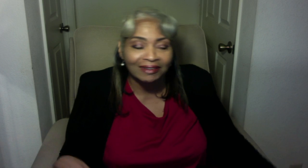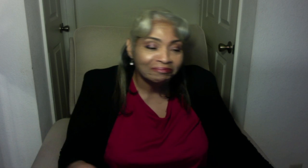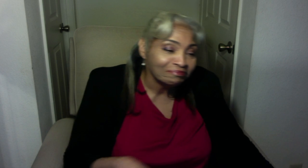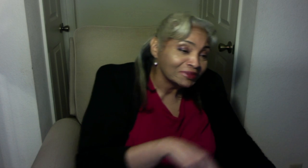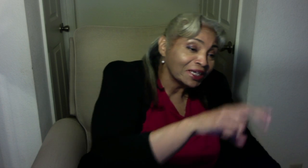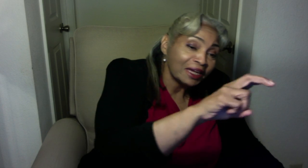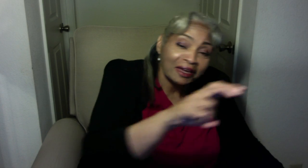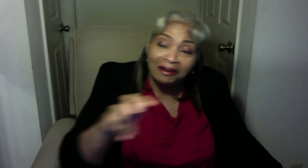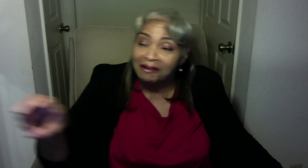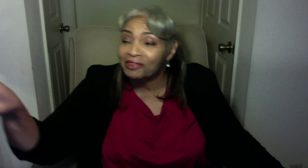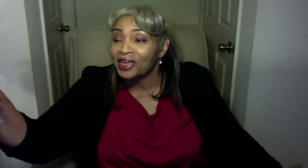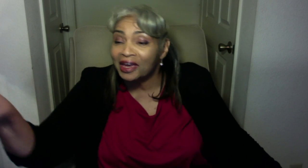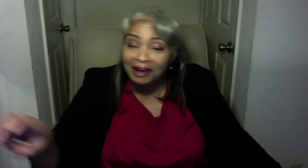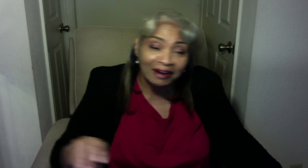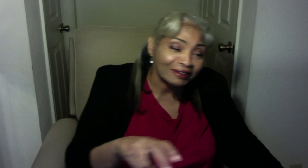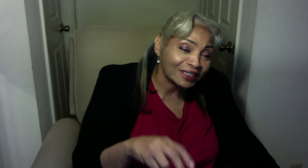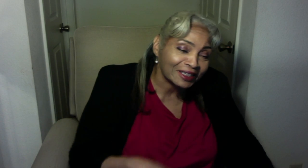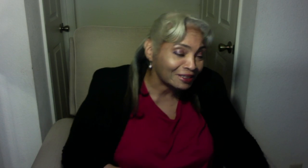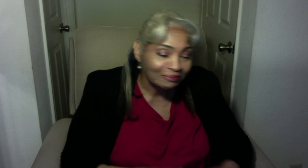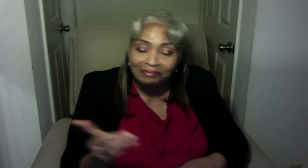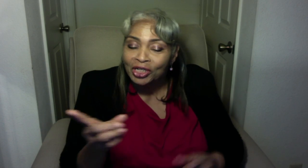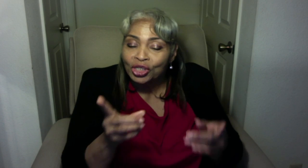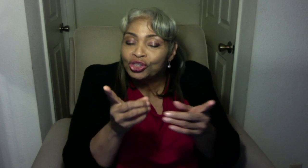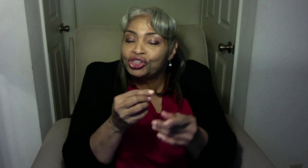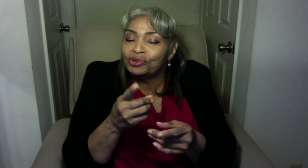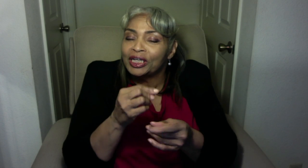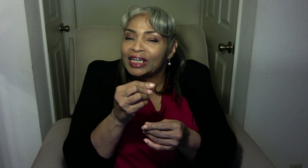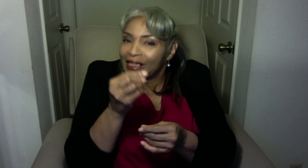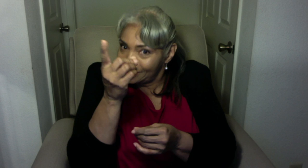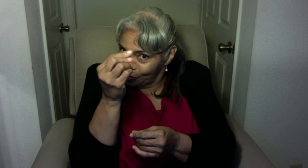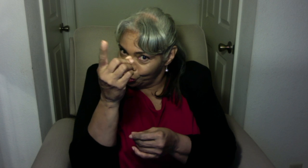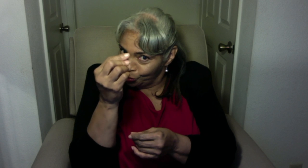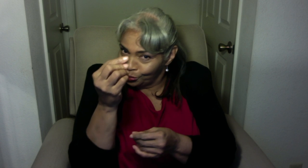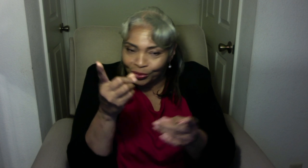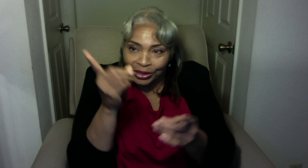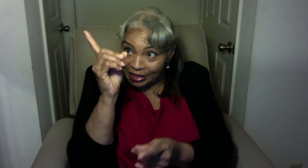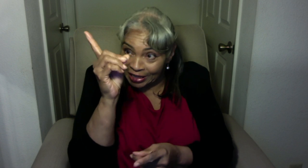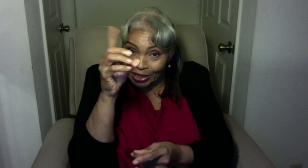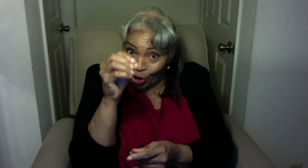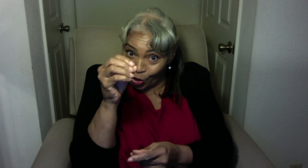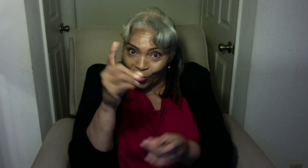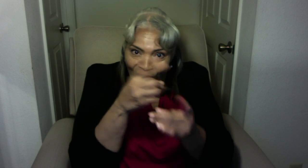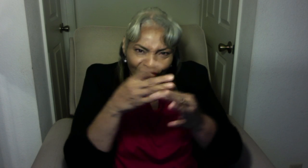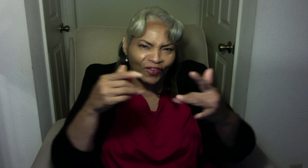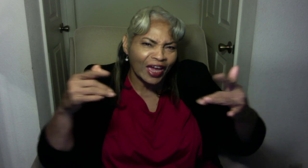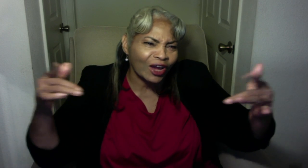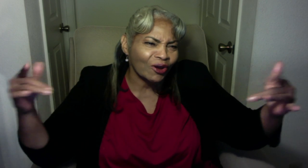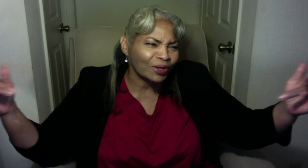Here, there, just doing, do, D, O, various